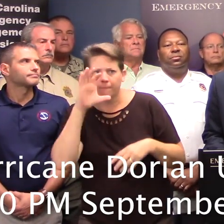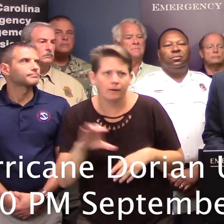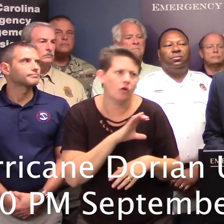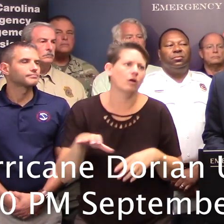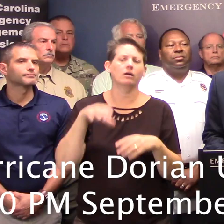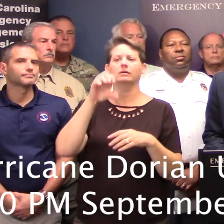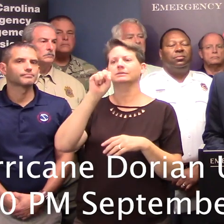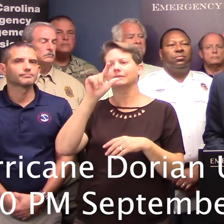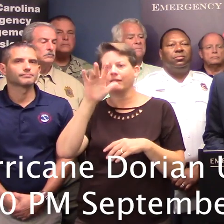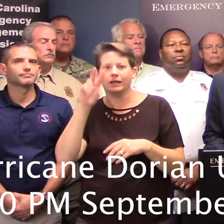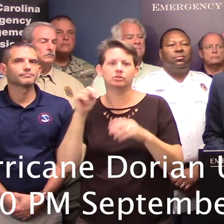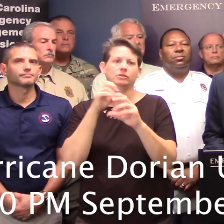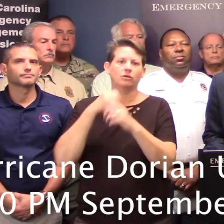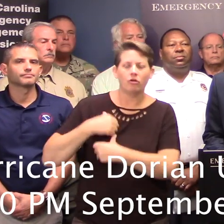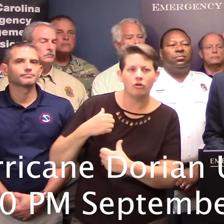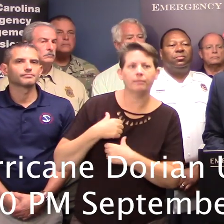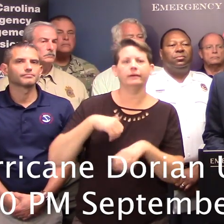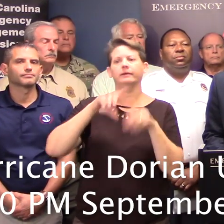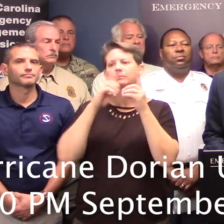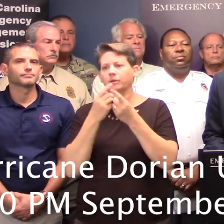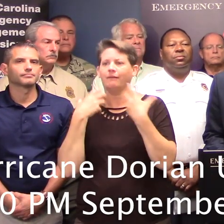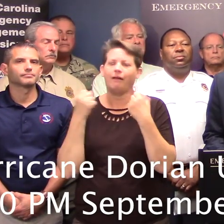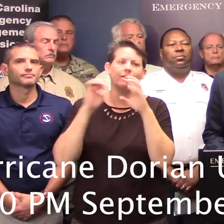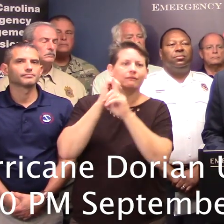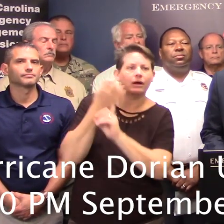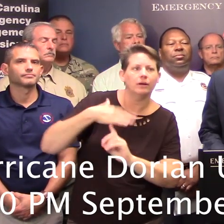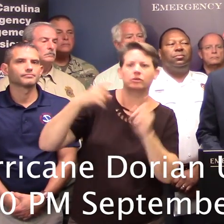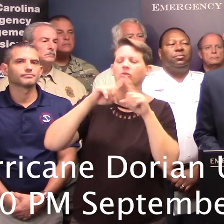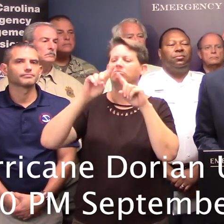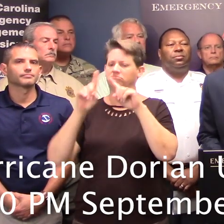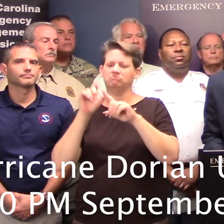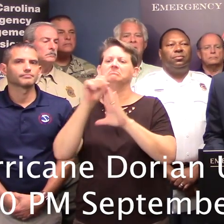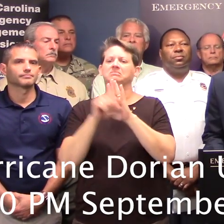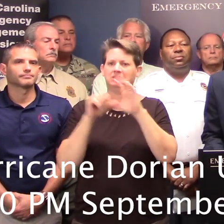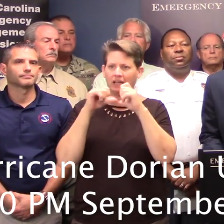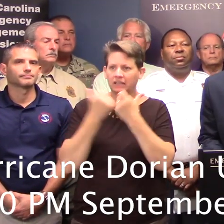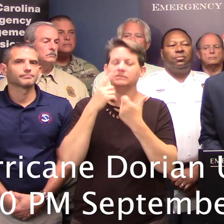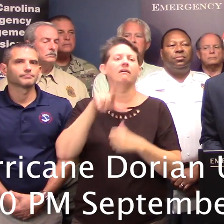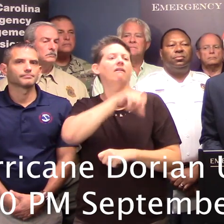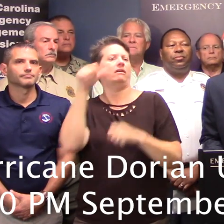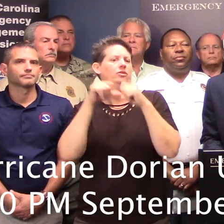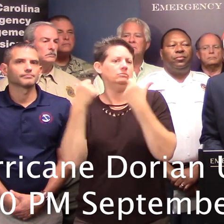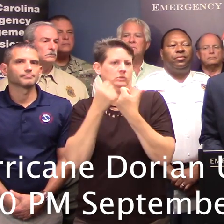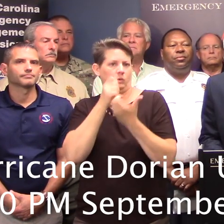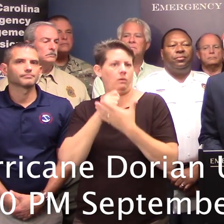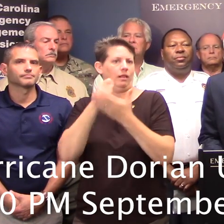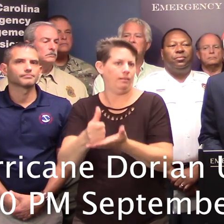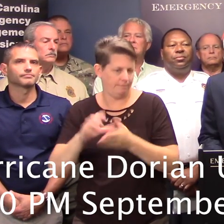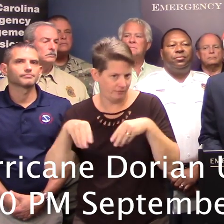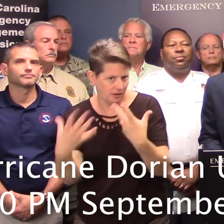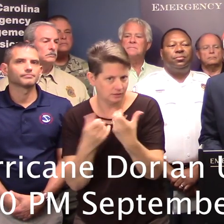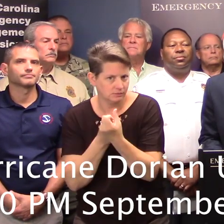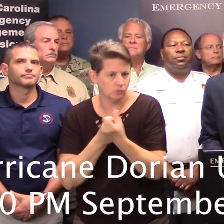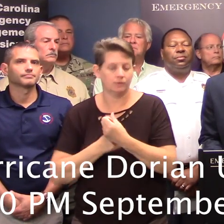Salvation Army, Department of Health and Environmental Control, other state agencies, and volunteer relief organizations. This includes providing